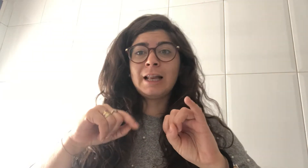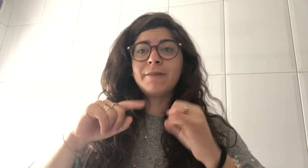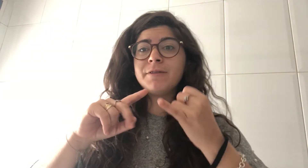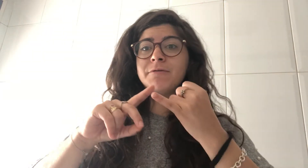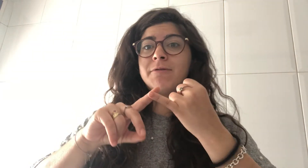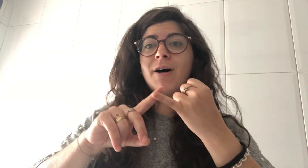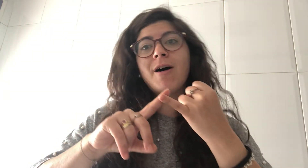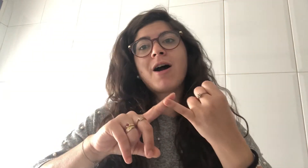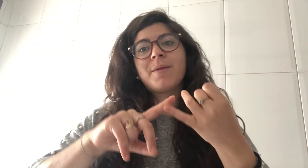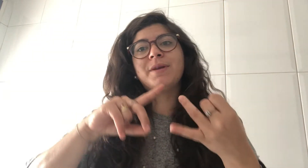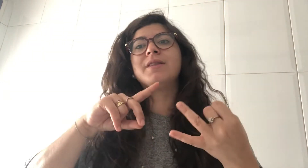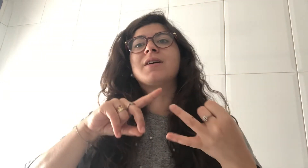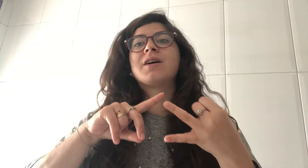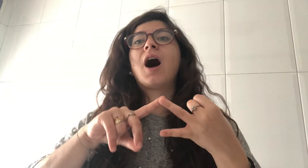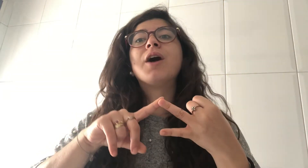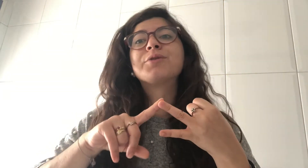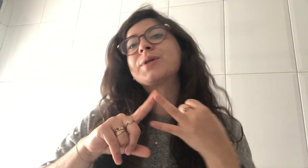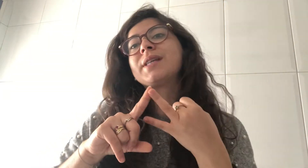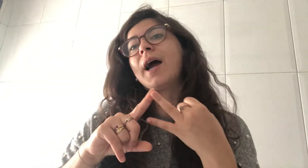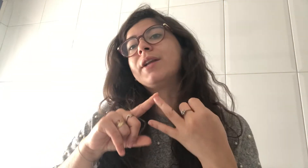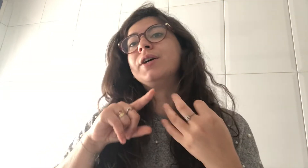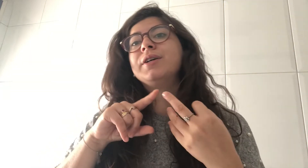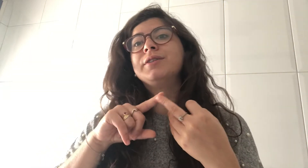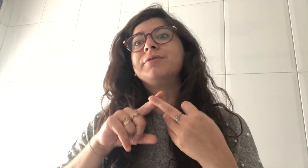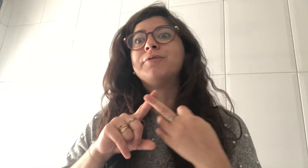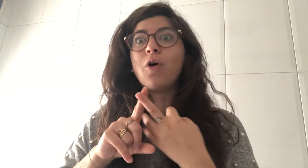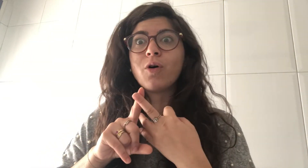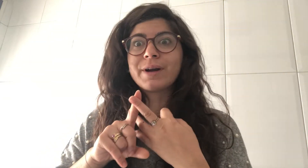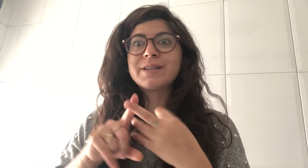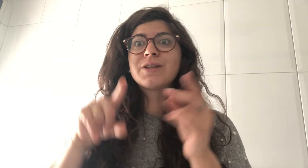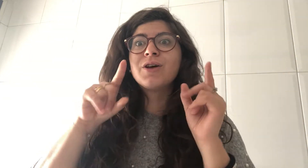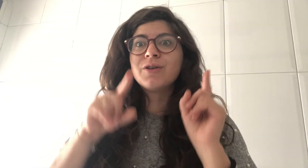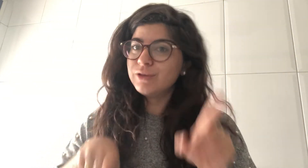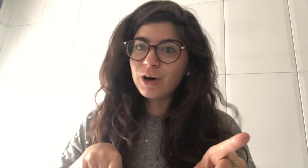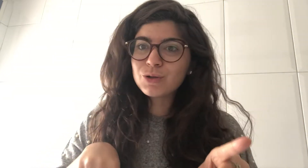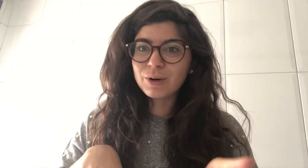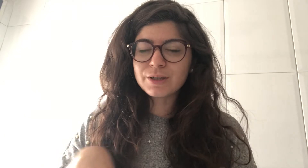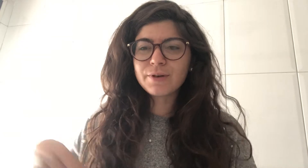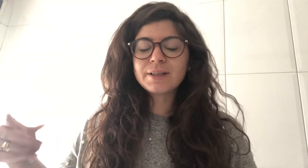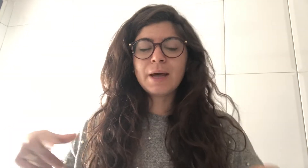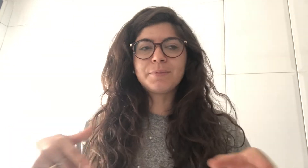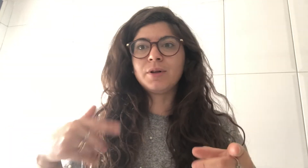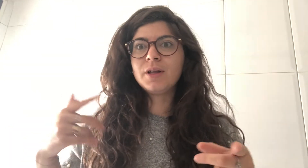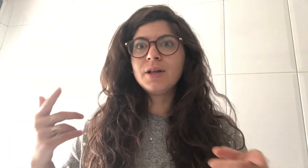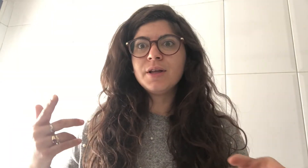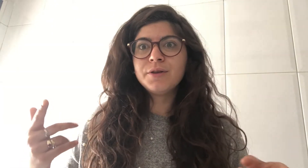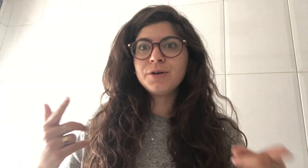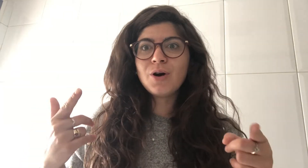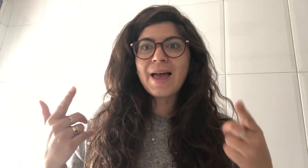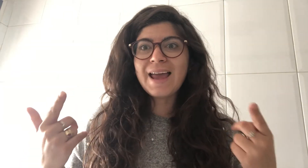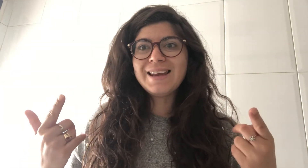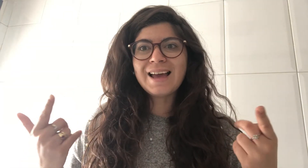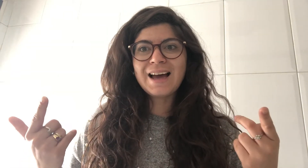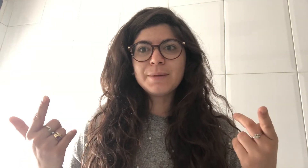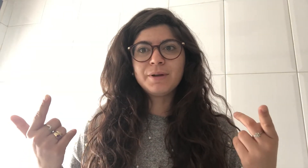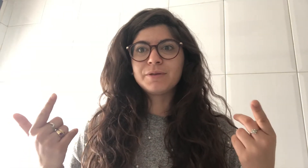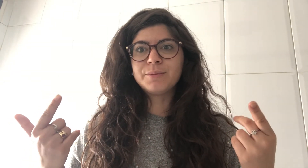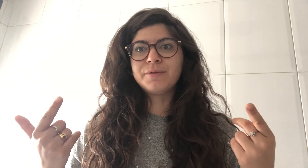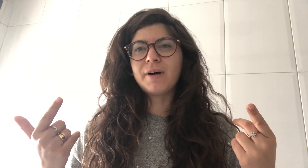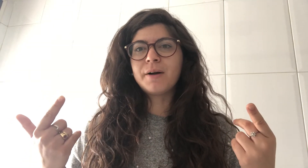live in the farm in the countryside the forest those ones for example do you know any animal from the farm